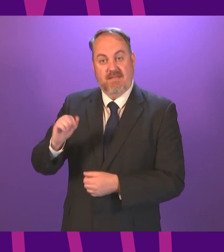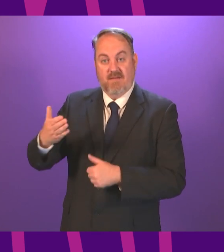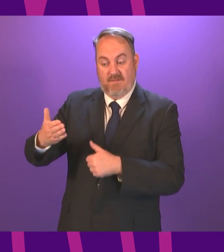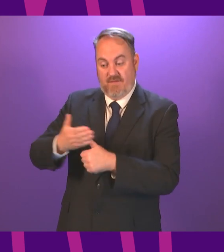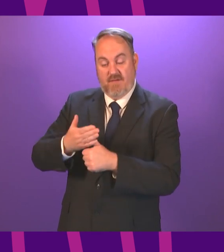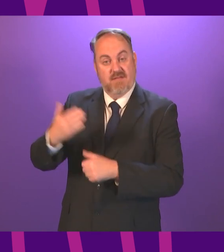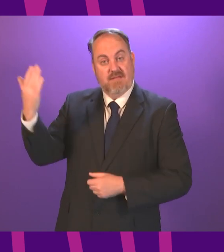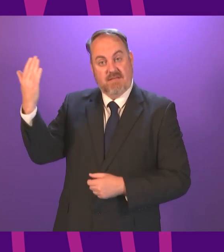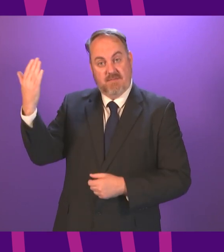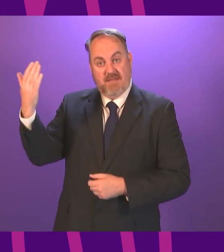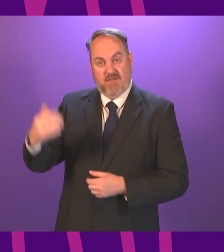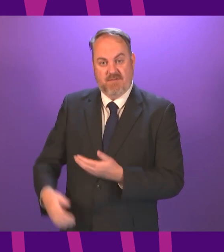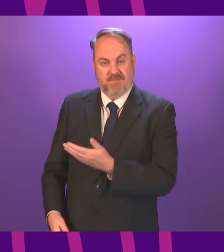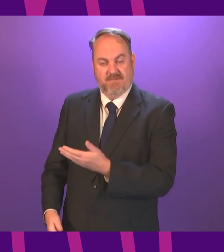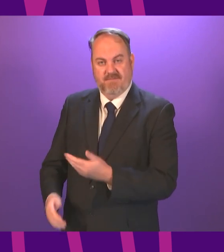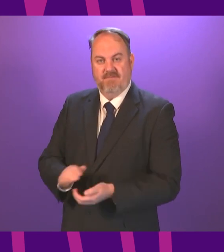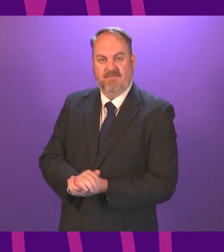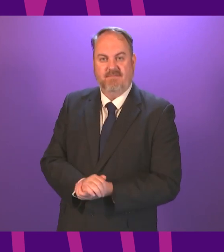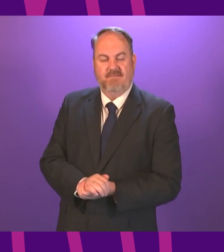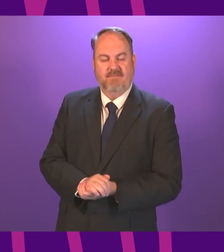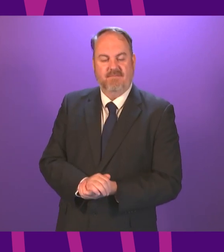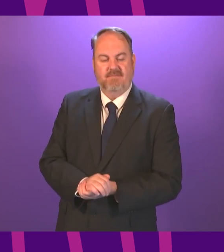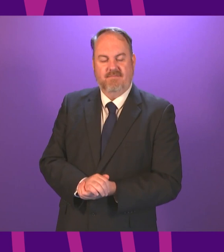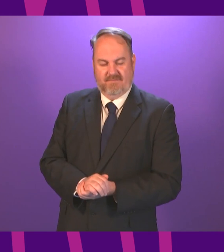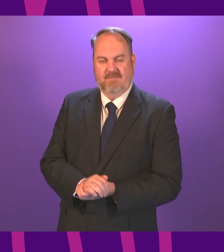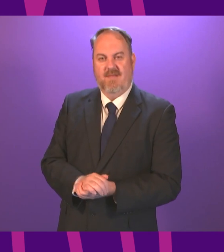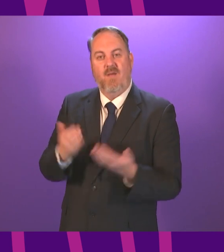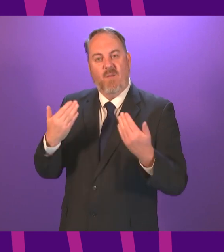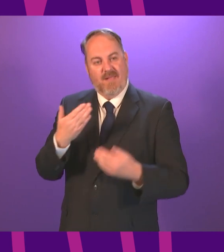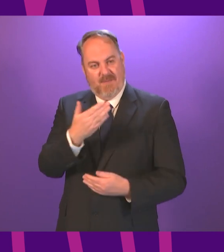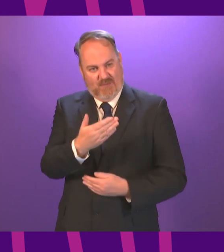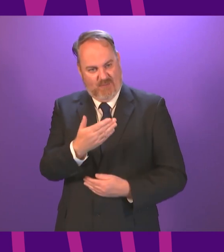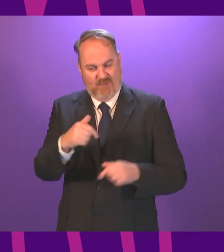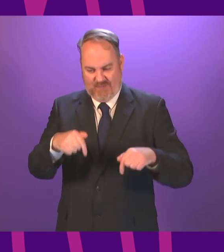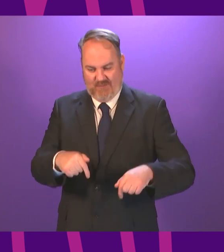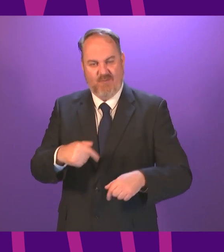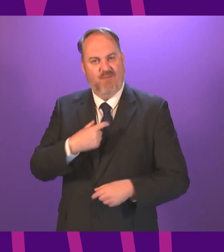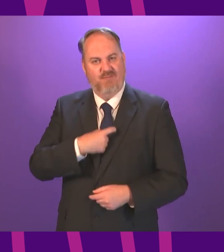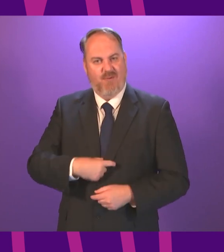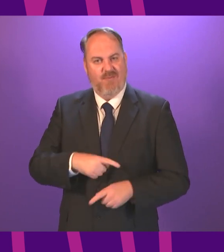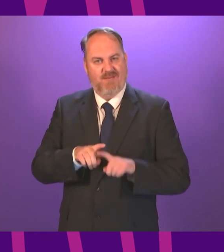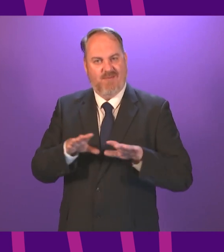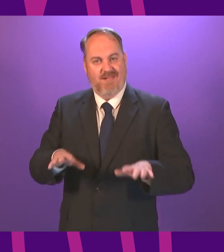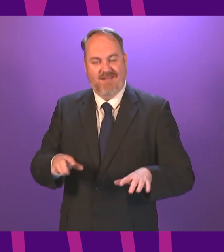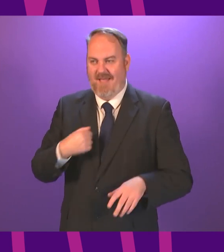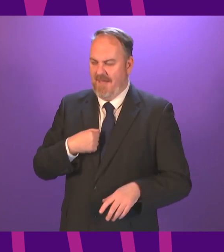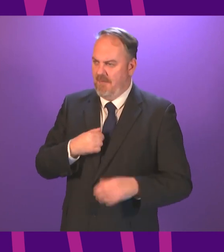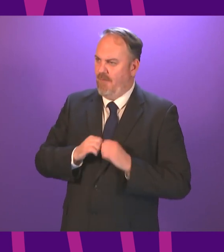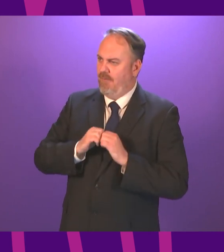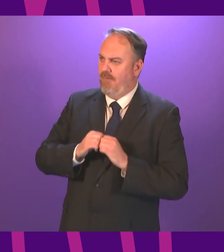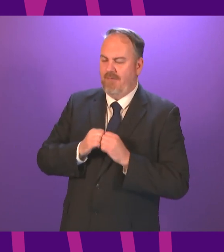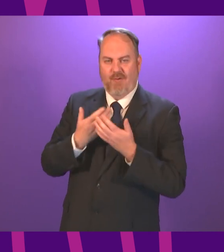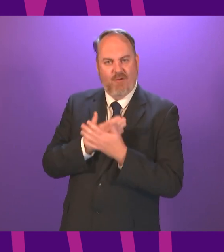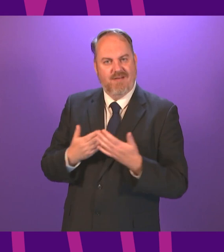in this chamber thank you presiding officer and I welcome you to your place it's a great honour to be called to speak in this debate